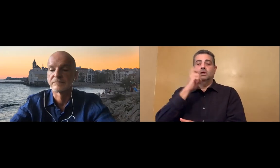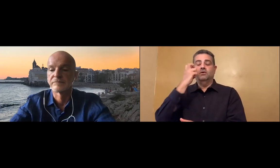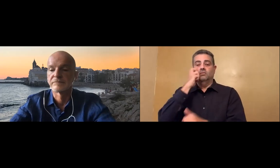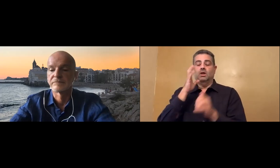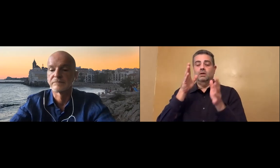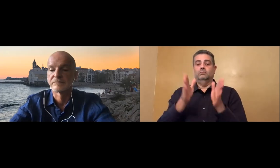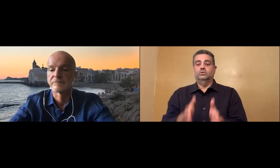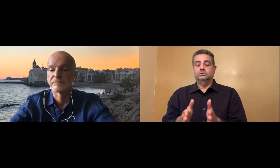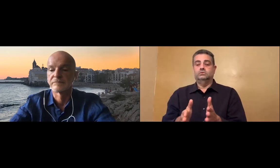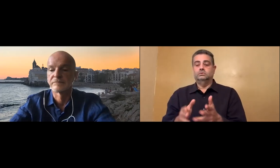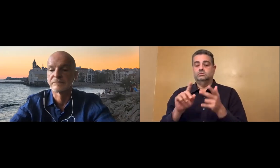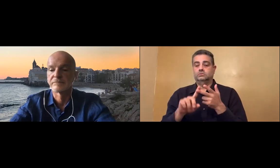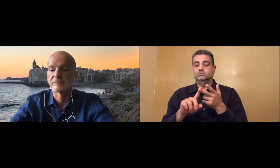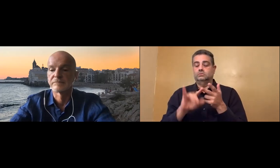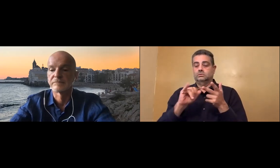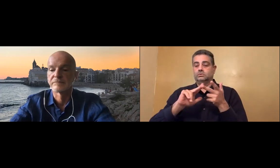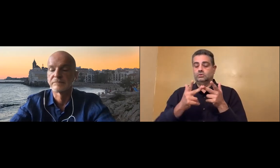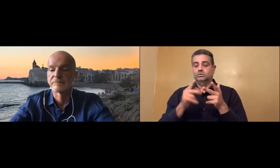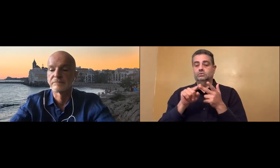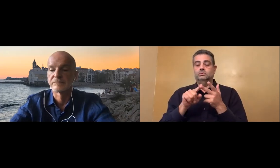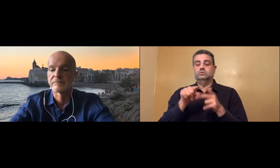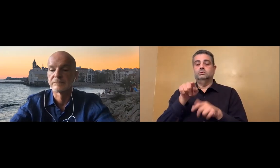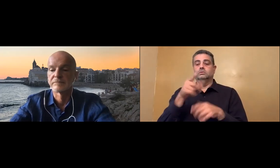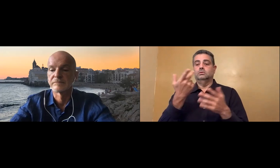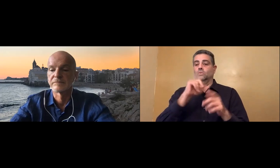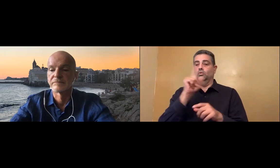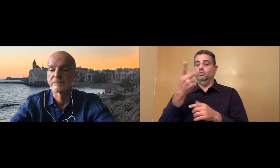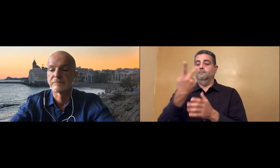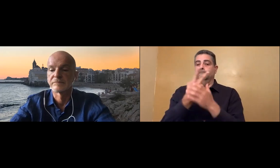Another would be direct communication with another deaf-blind person.